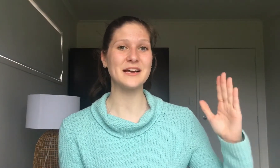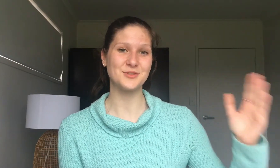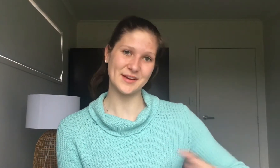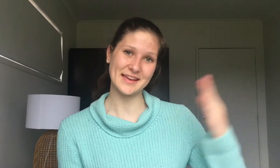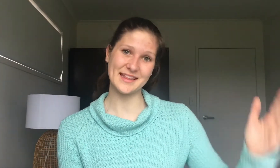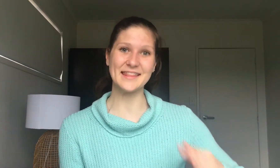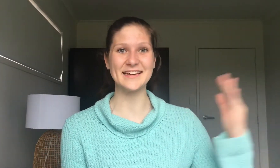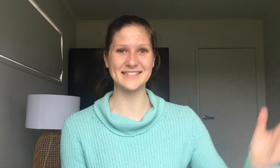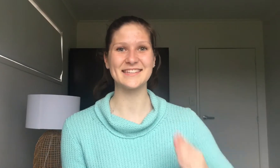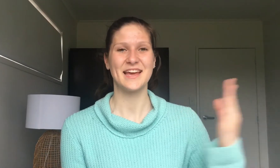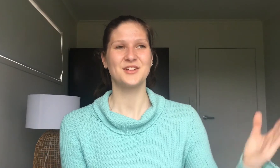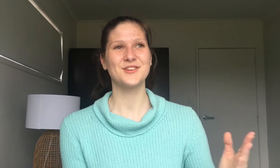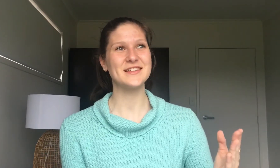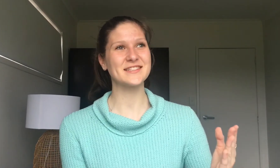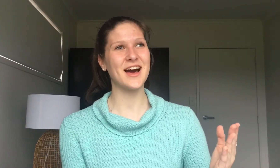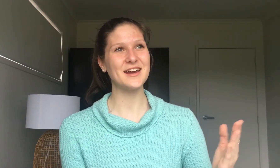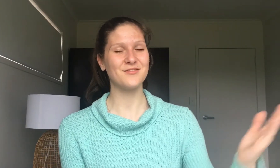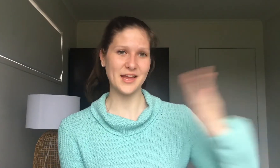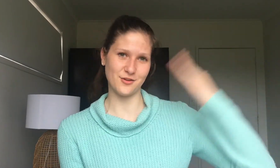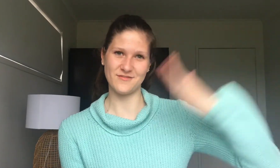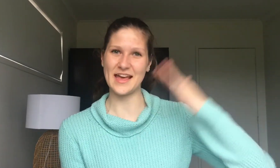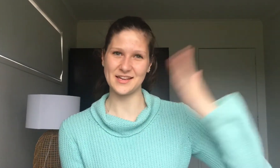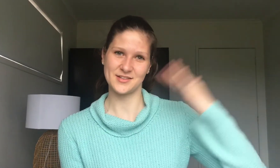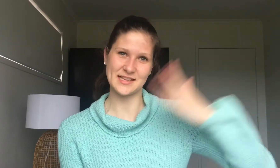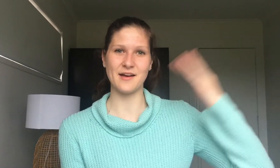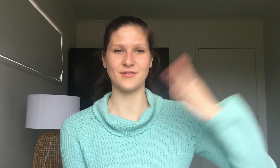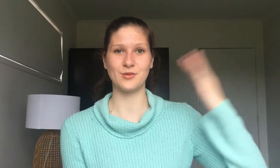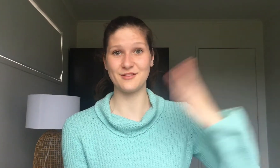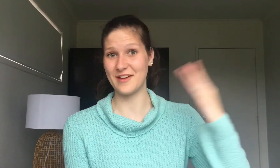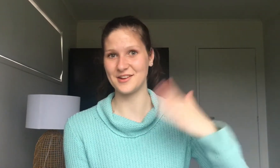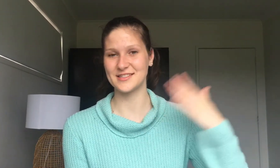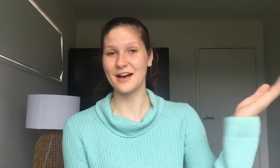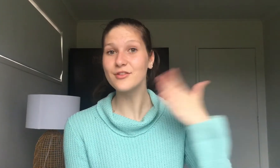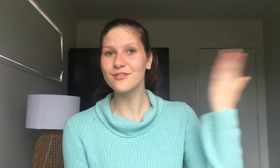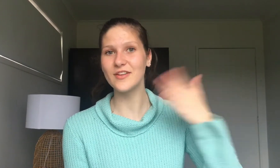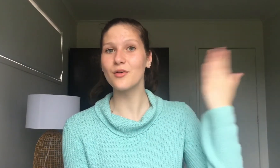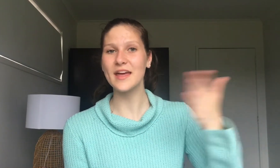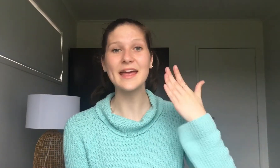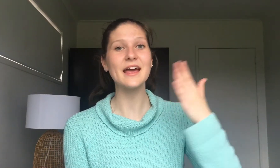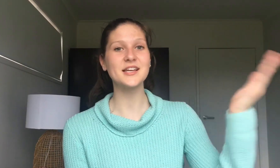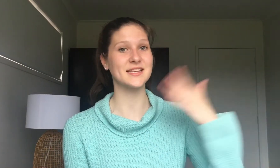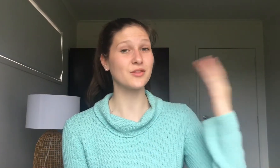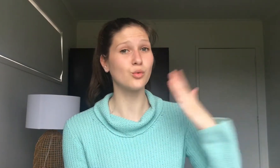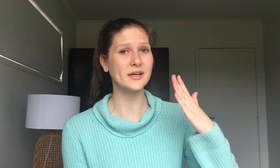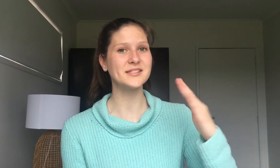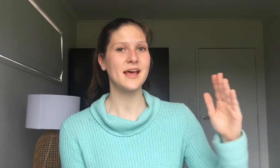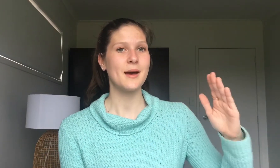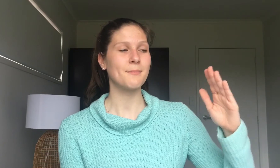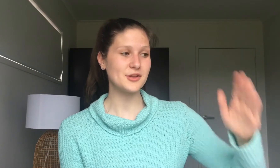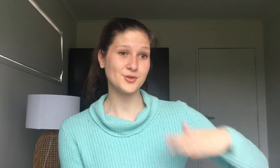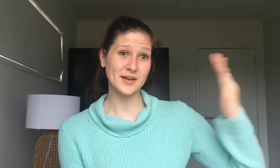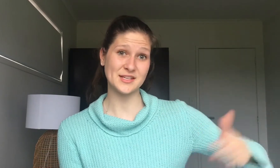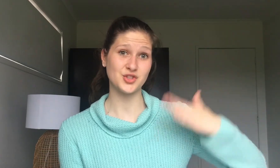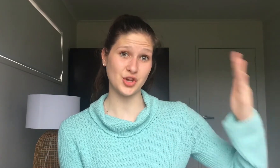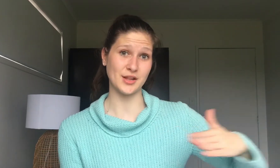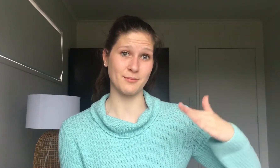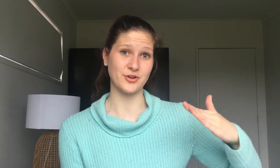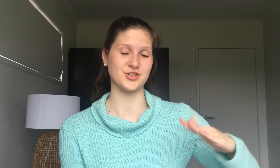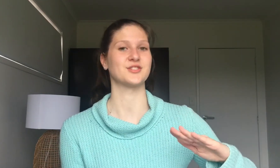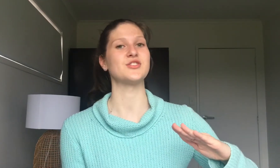doing this. So it's kind of like you're fanning yourself and when you fan yourself you feel the air it's like the wind but you do it in a circular motion. So you